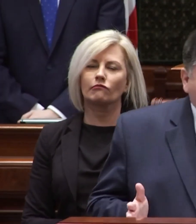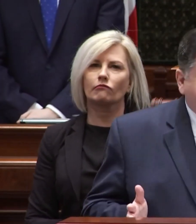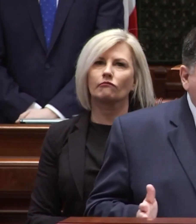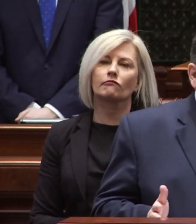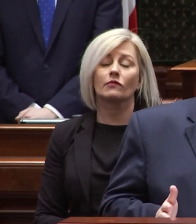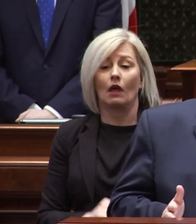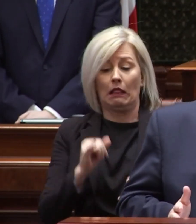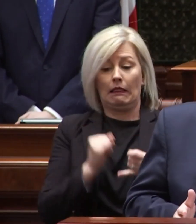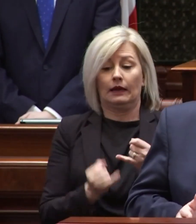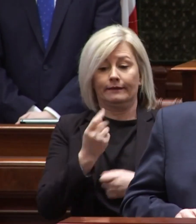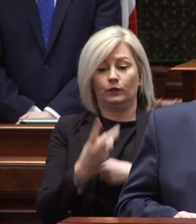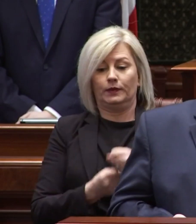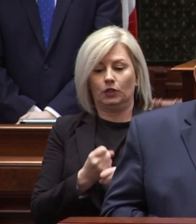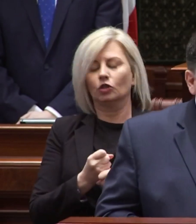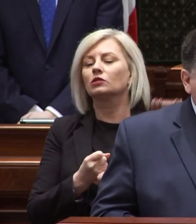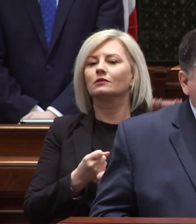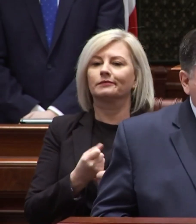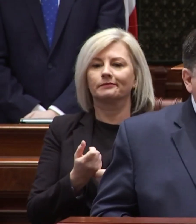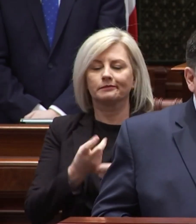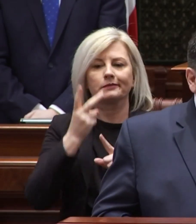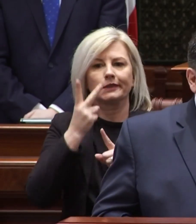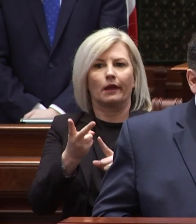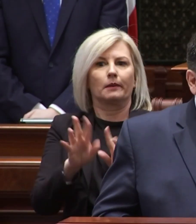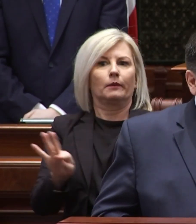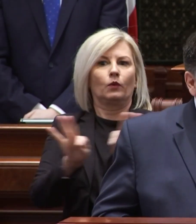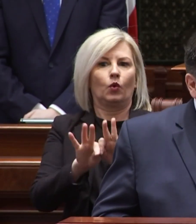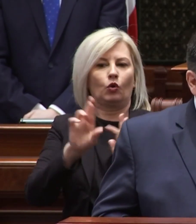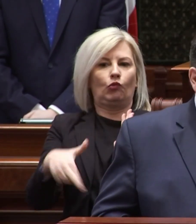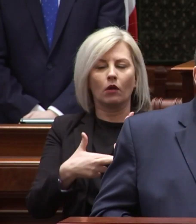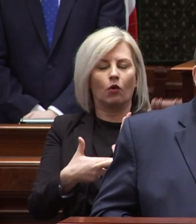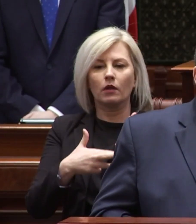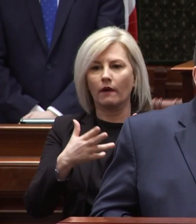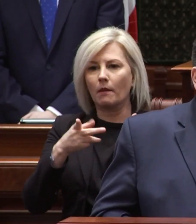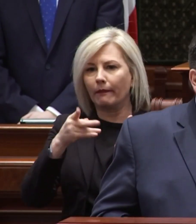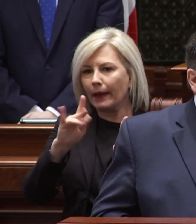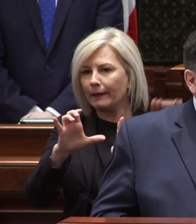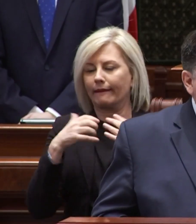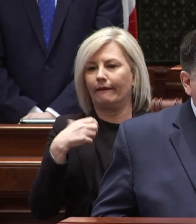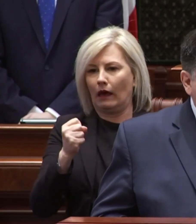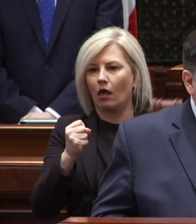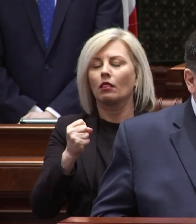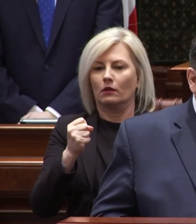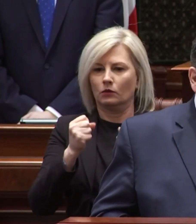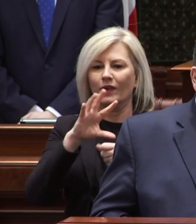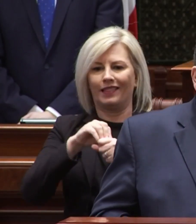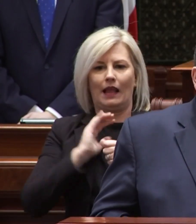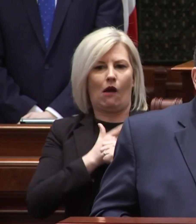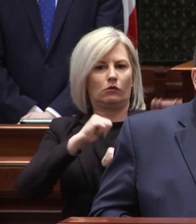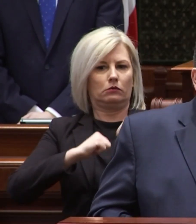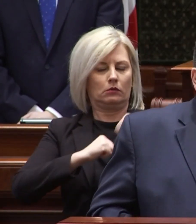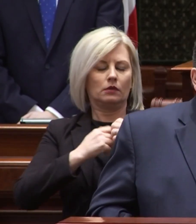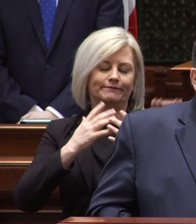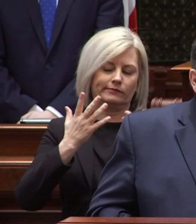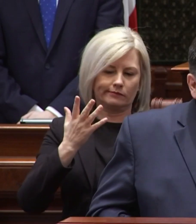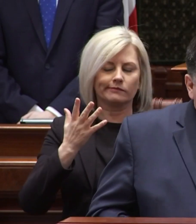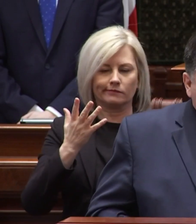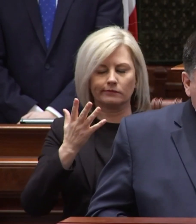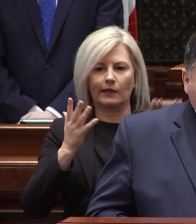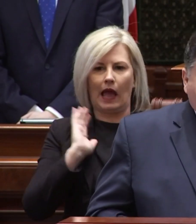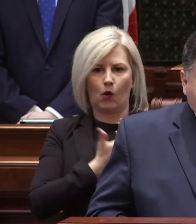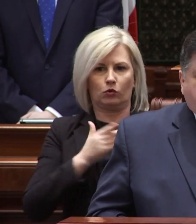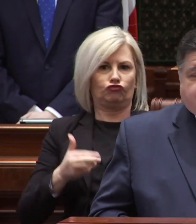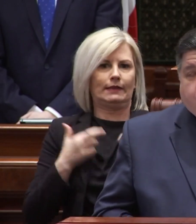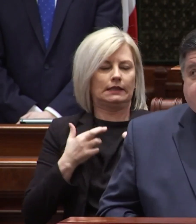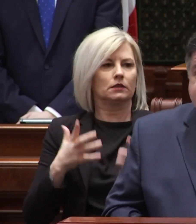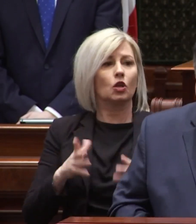in the past few years we saw the critical role that our public health infrastructure plays in our residents well-being no